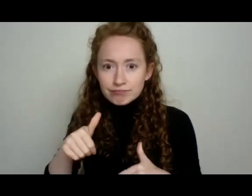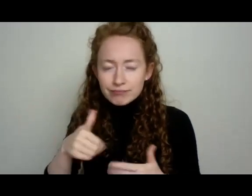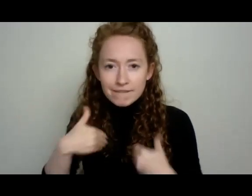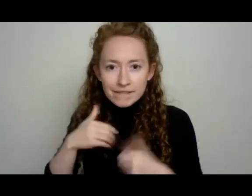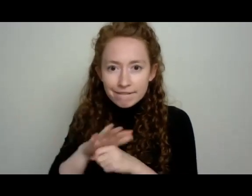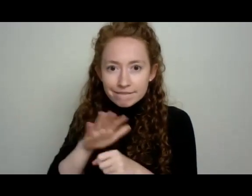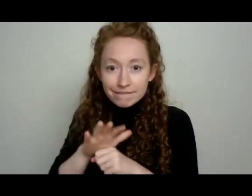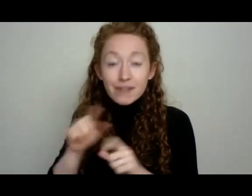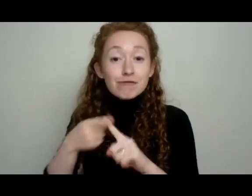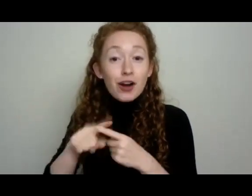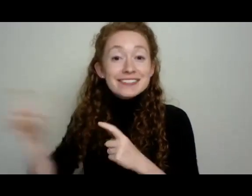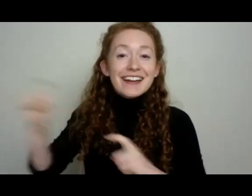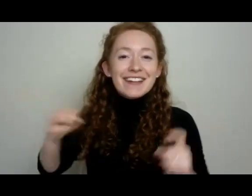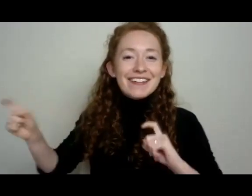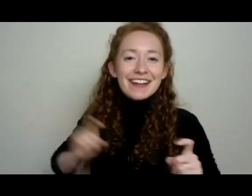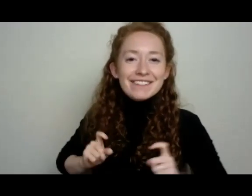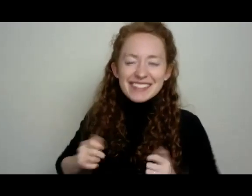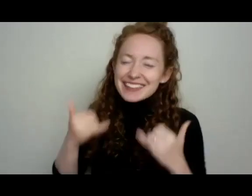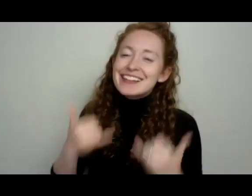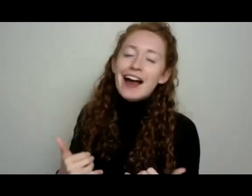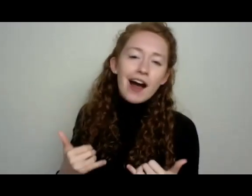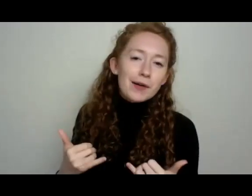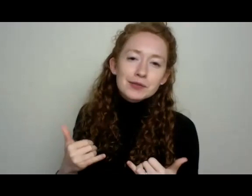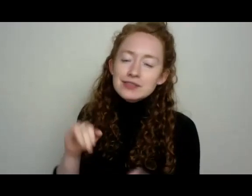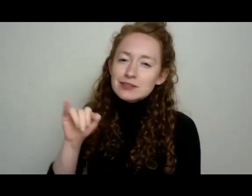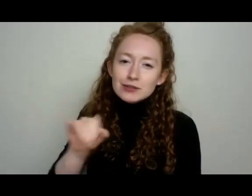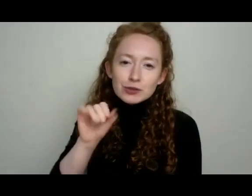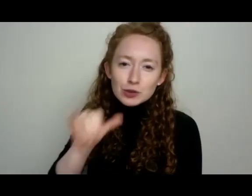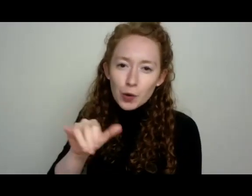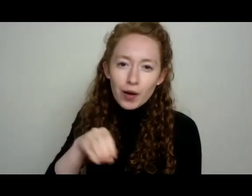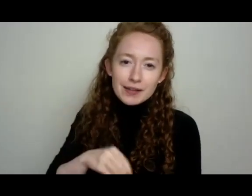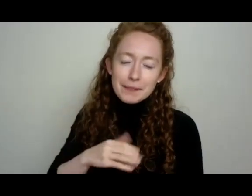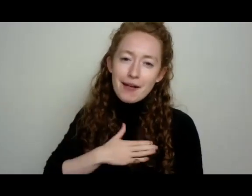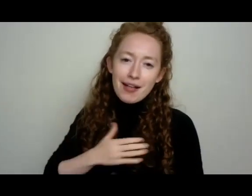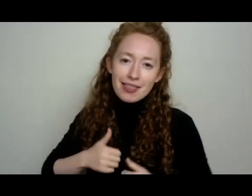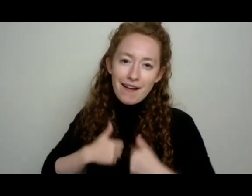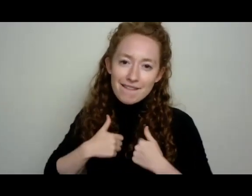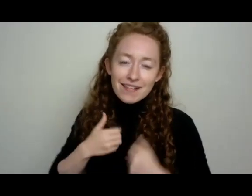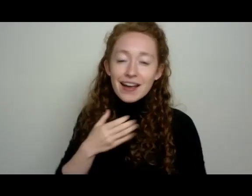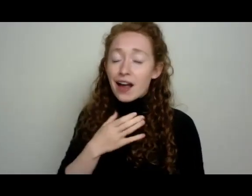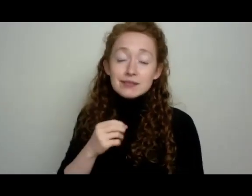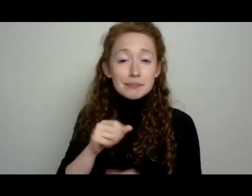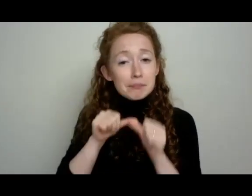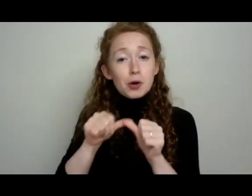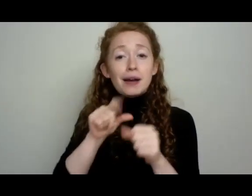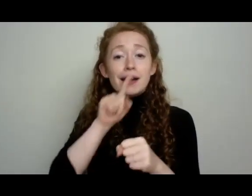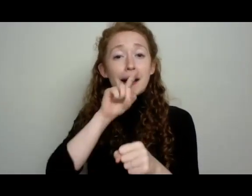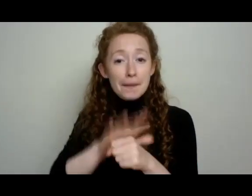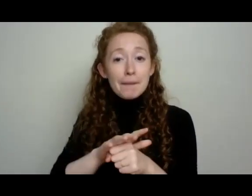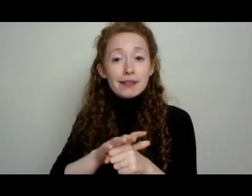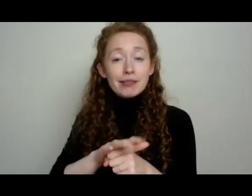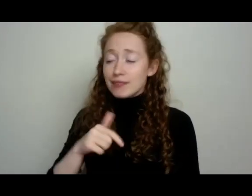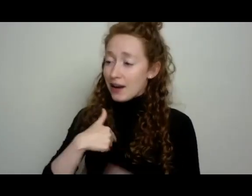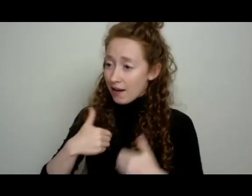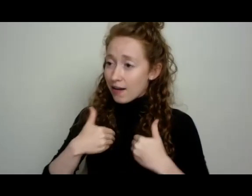And now it is a huge joy of my life and a commitment that I make to grow so many cucumbers